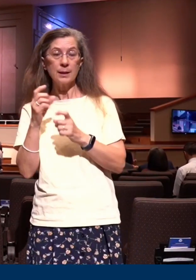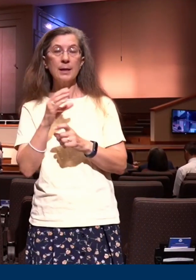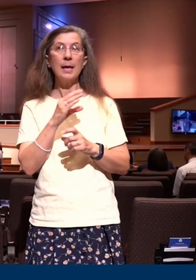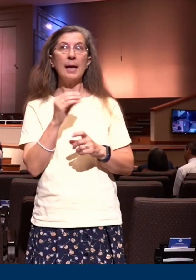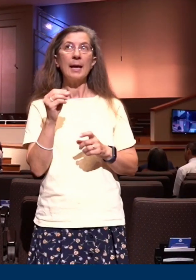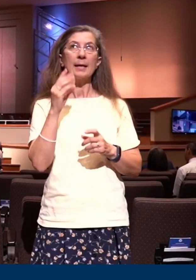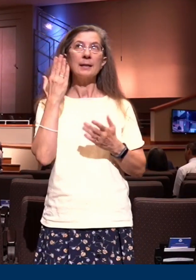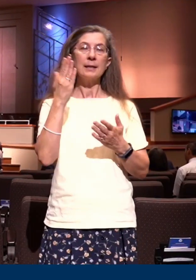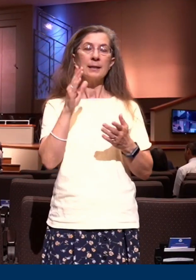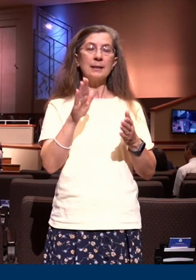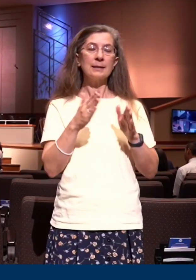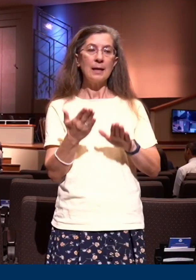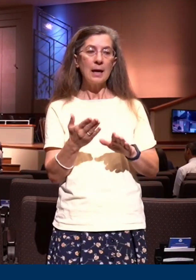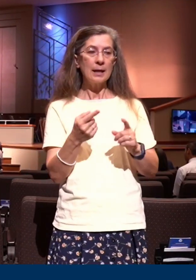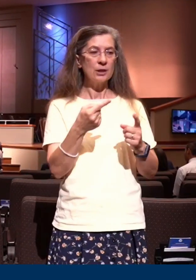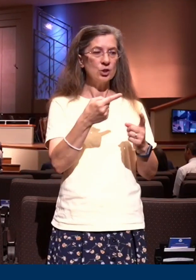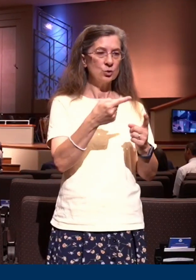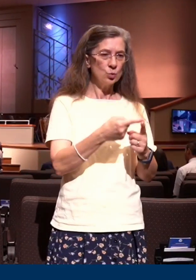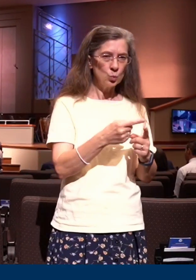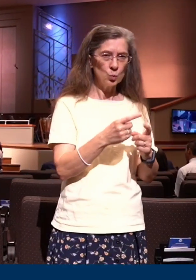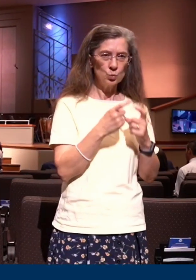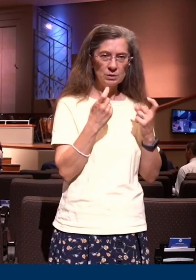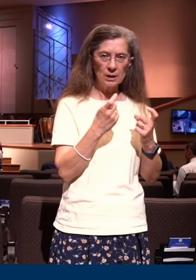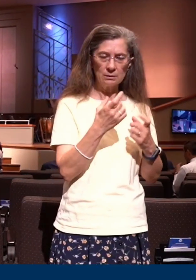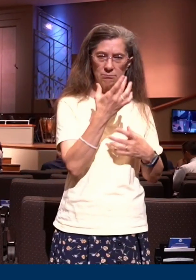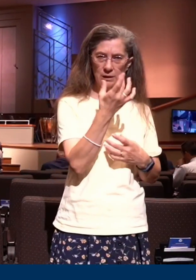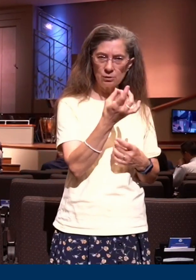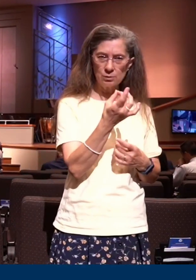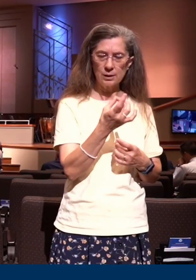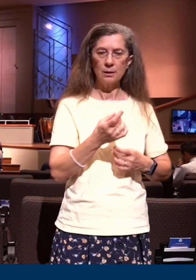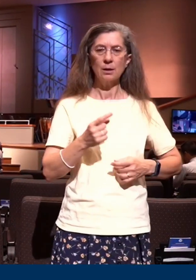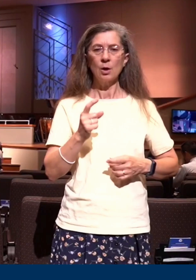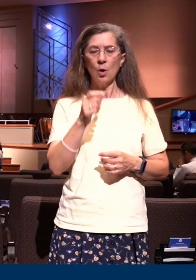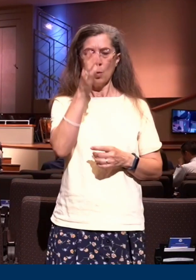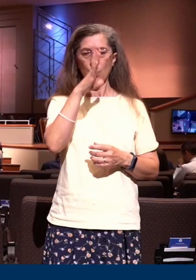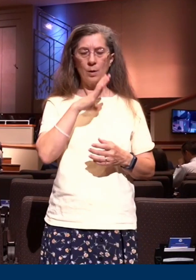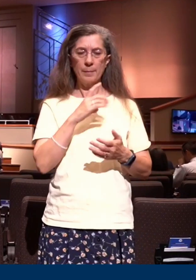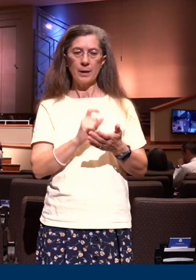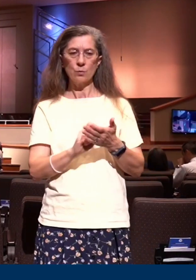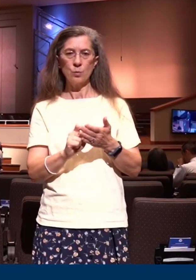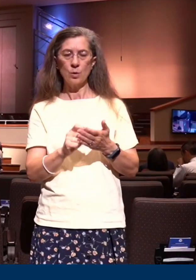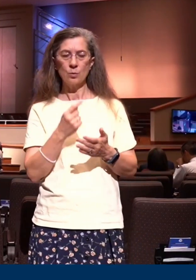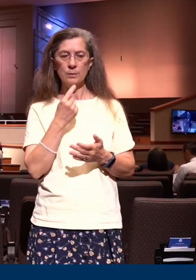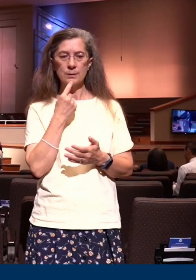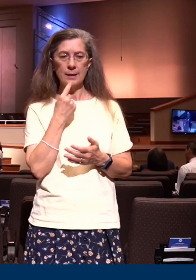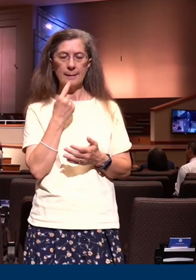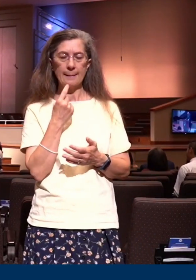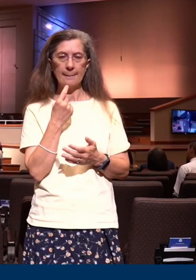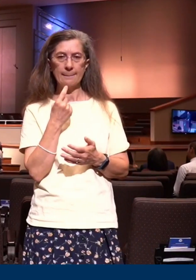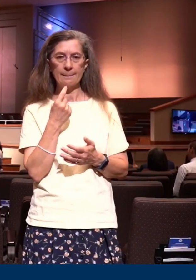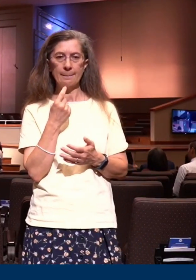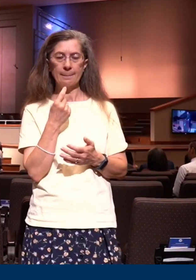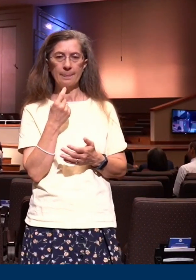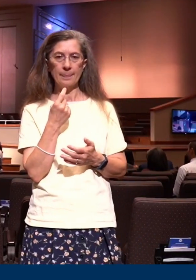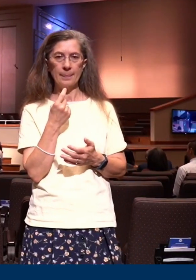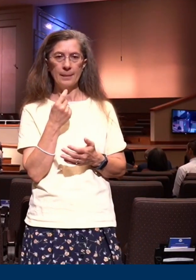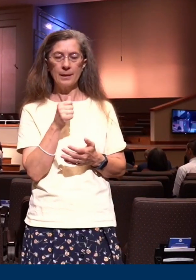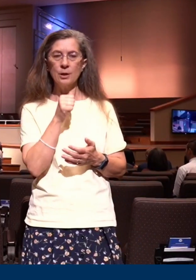sin interesting phrase William Newell in his commentary on Romans said do not confuse do not confuse